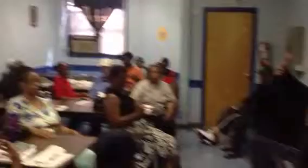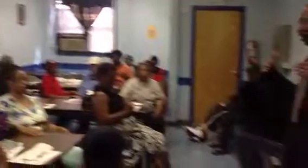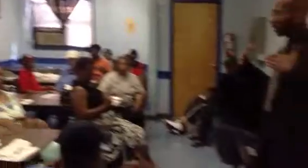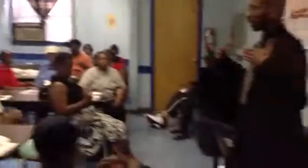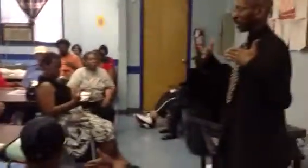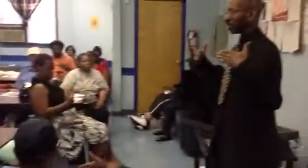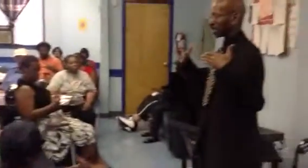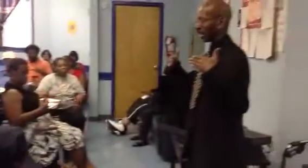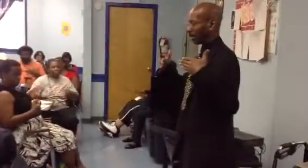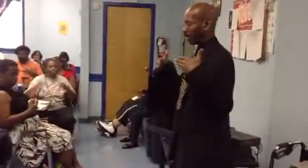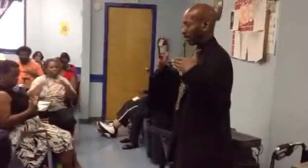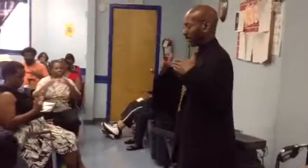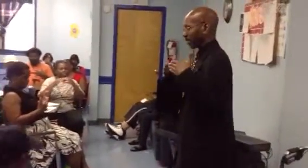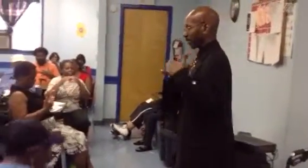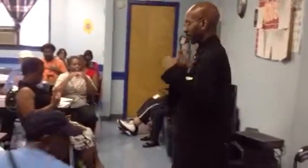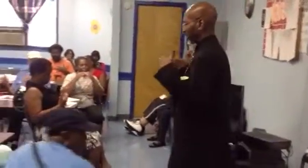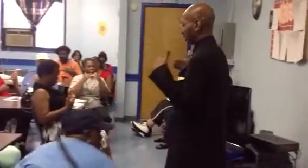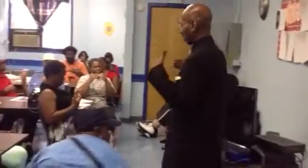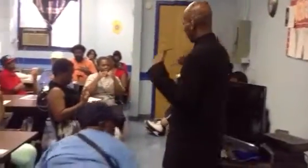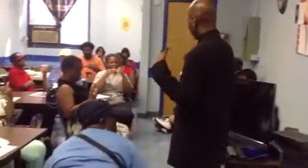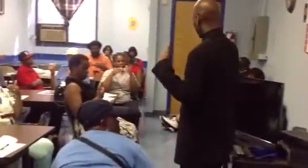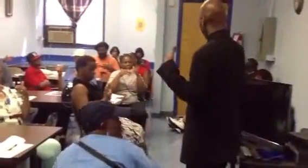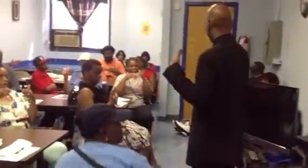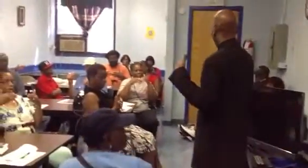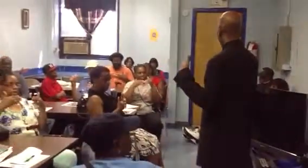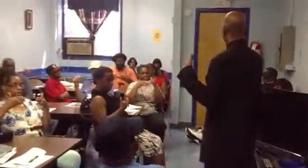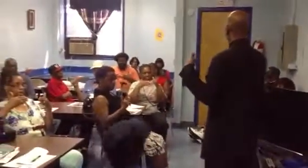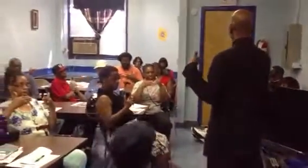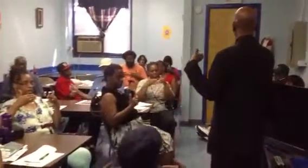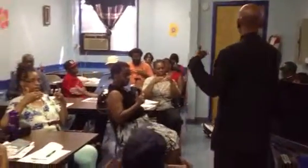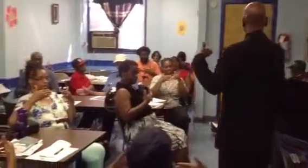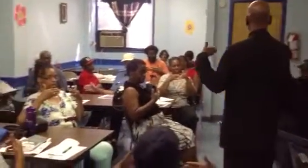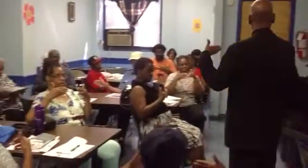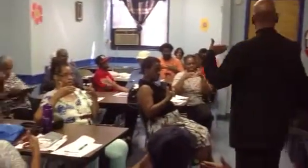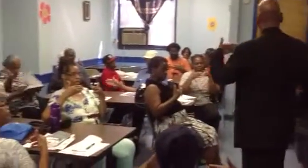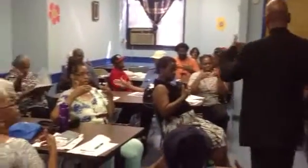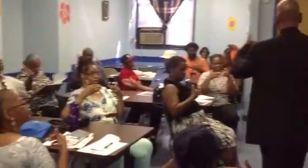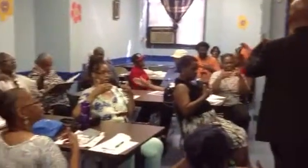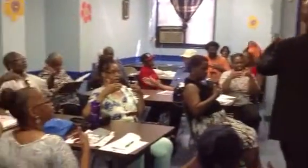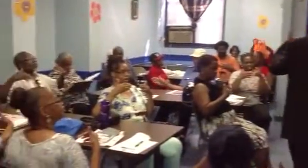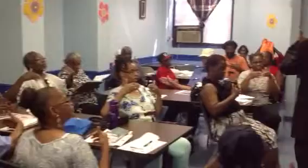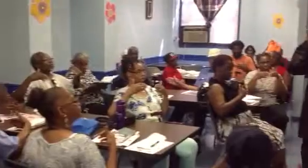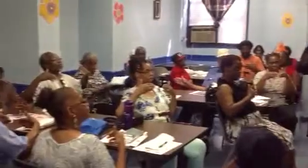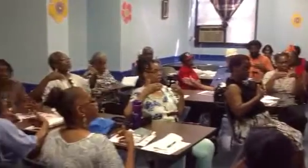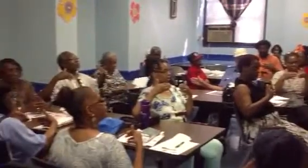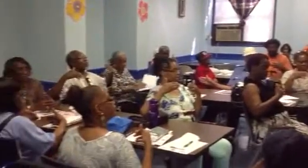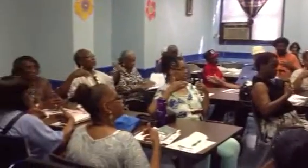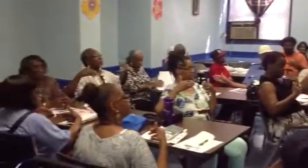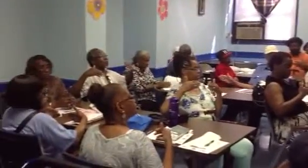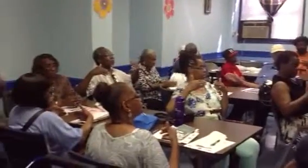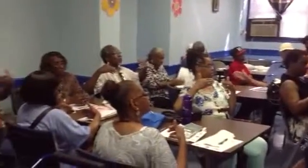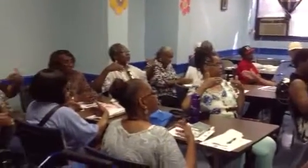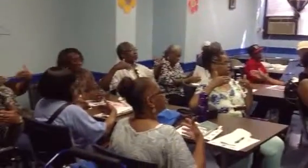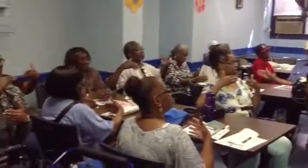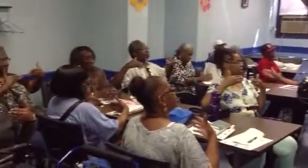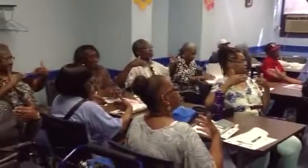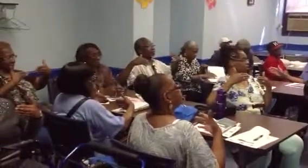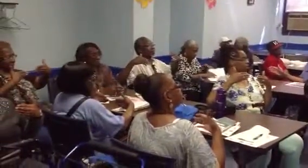With your thumbs up, okay? And then you're going to have your three fingers outstretched. You're going to come